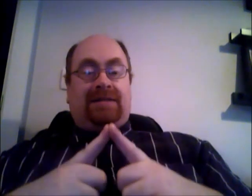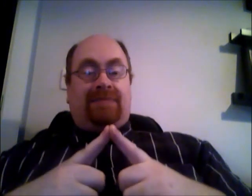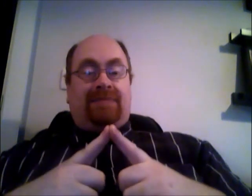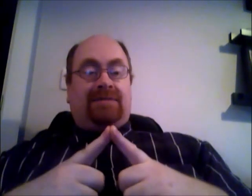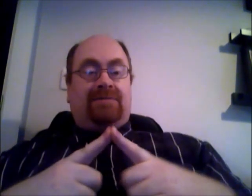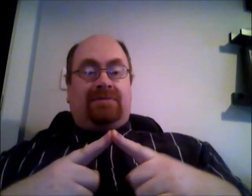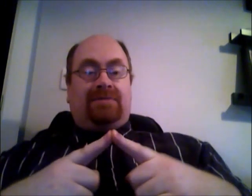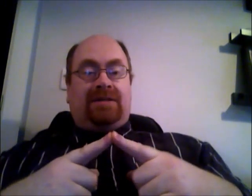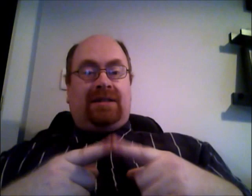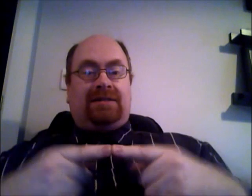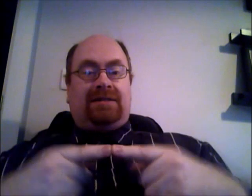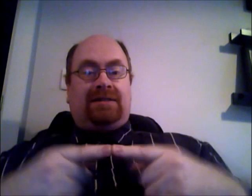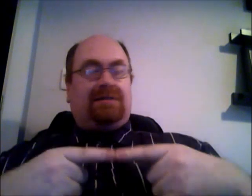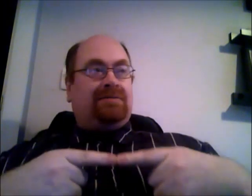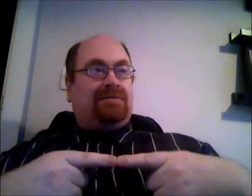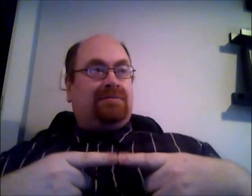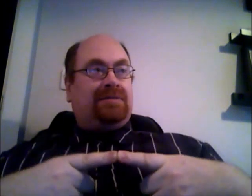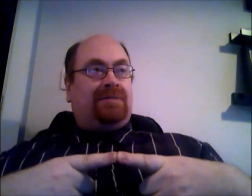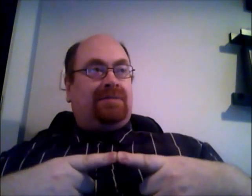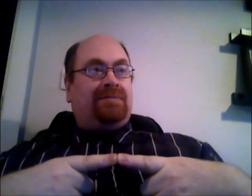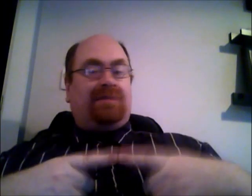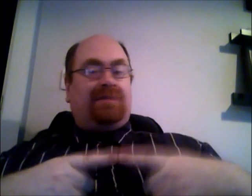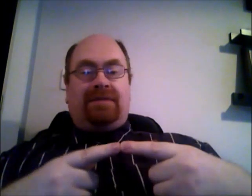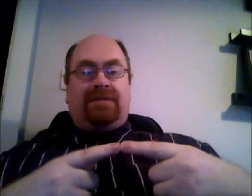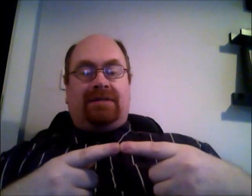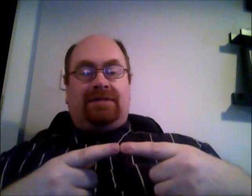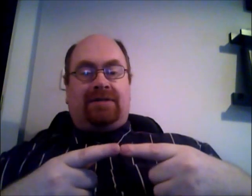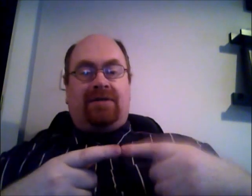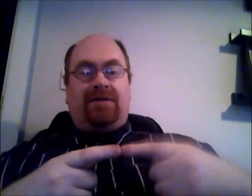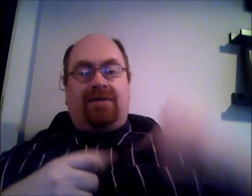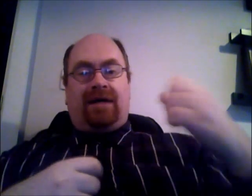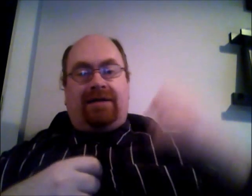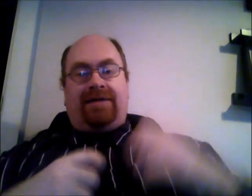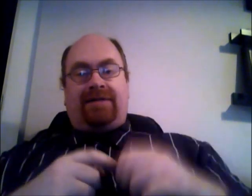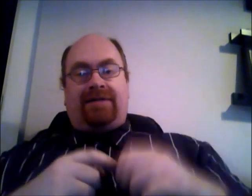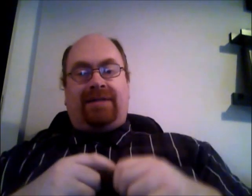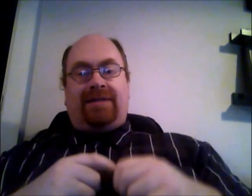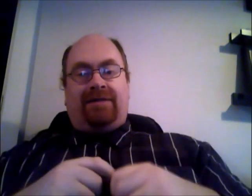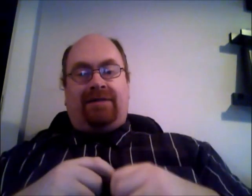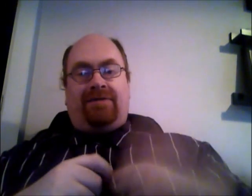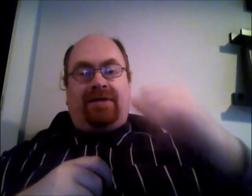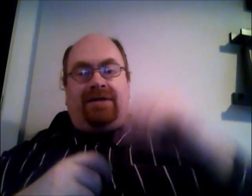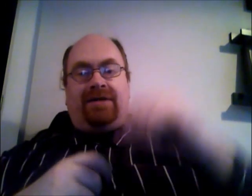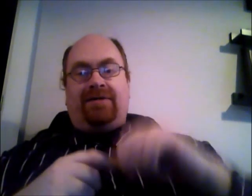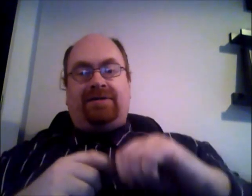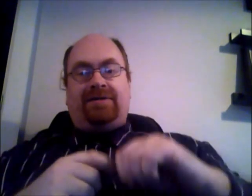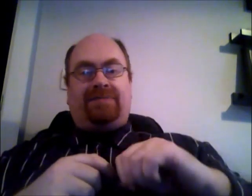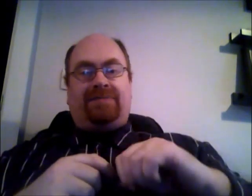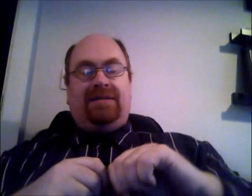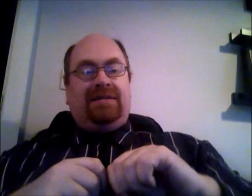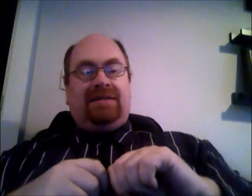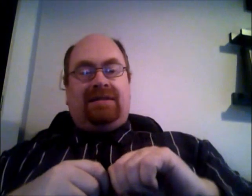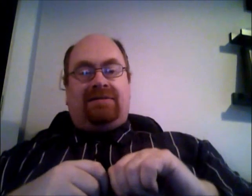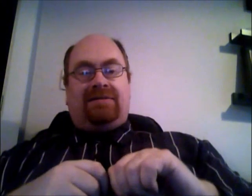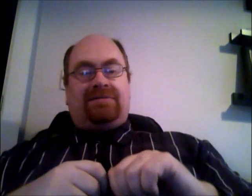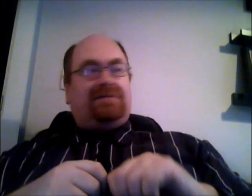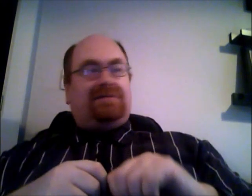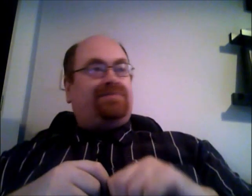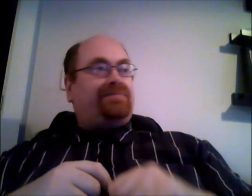in one night with my mother and me and she was like oh you have to be like you know 400 euros pay you know you